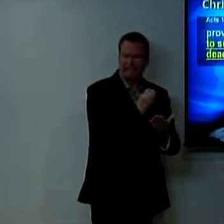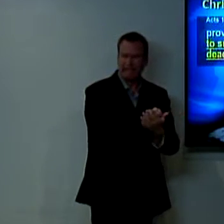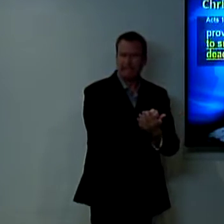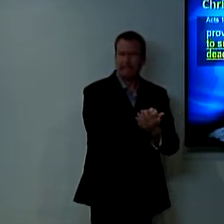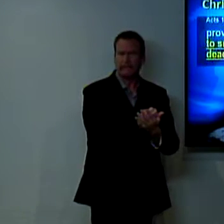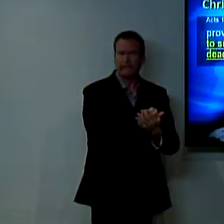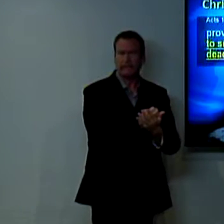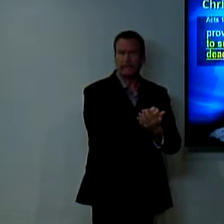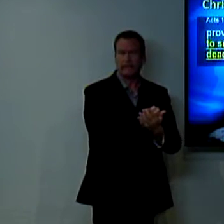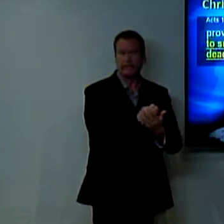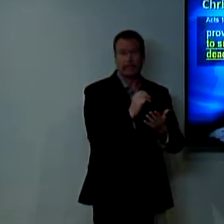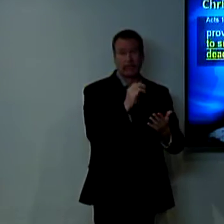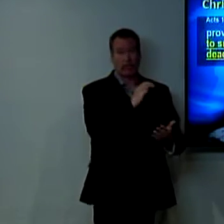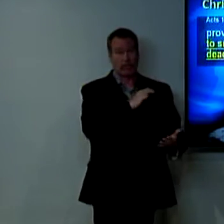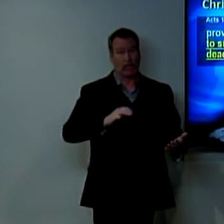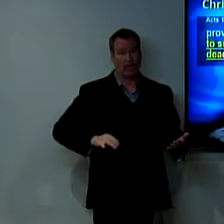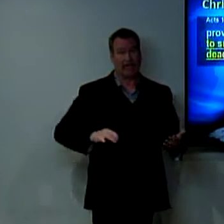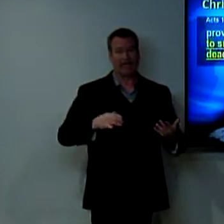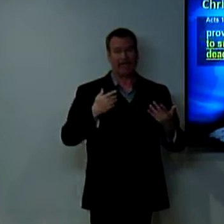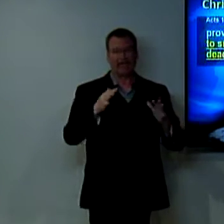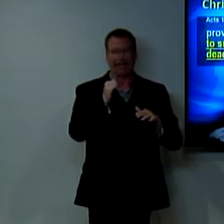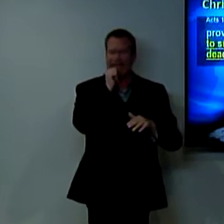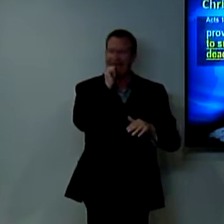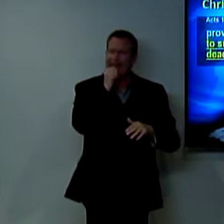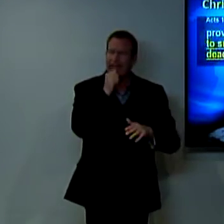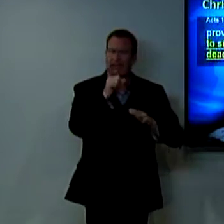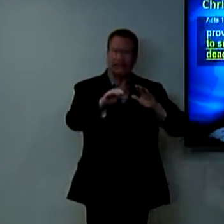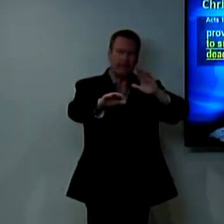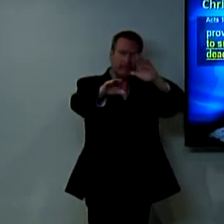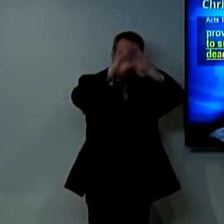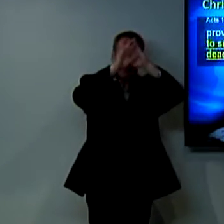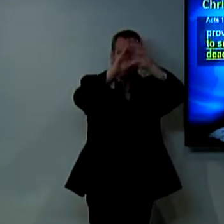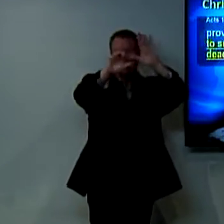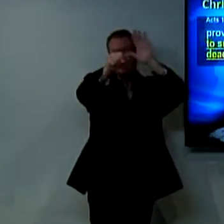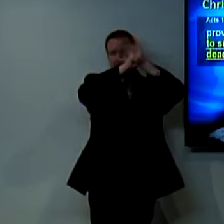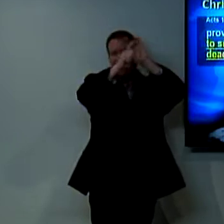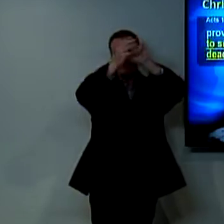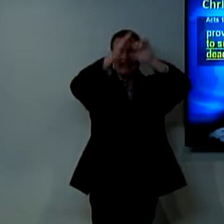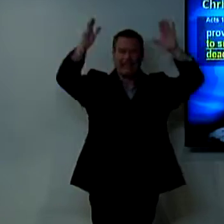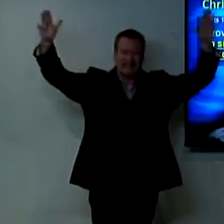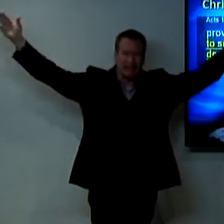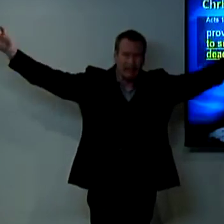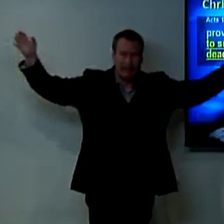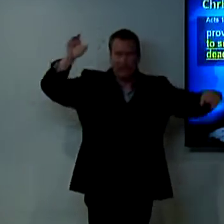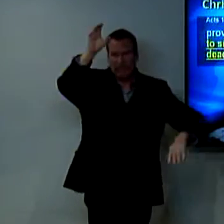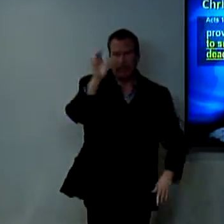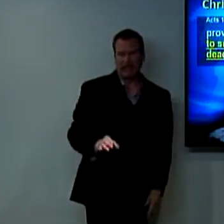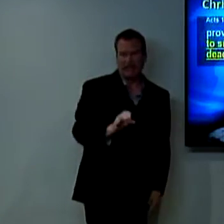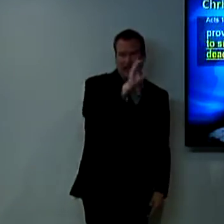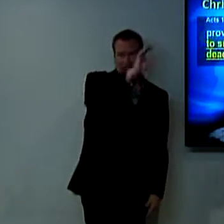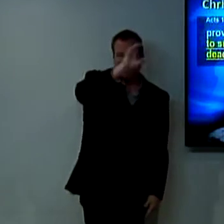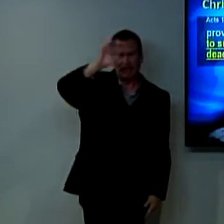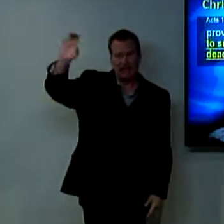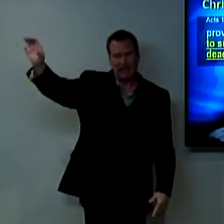he was giving them the evidence that they needed that Jesus Christ had suffered he had to suffer on that cross